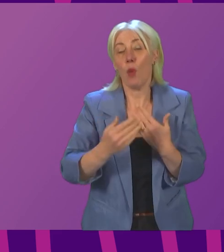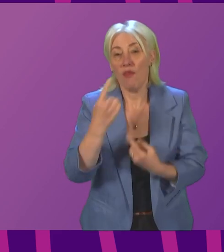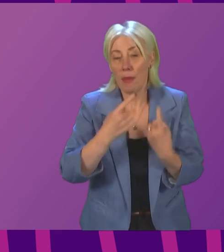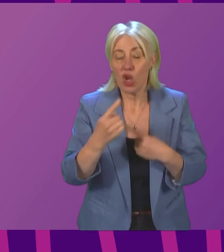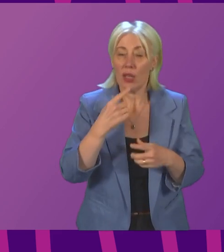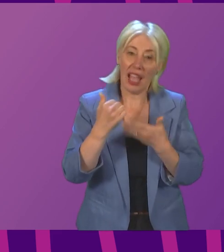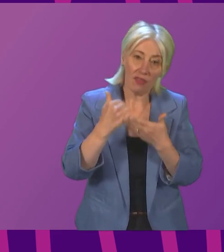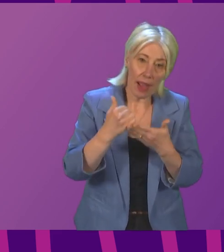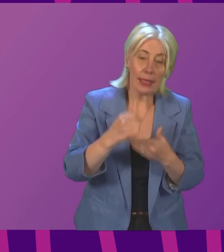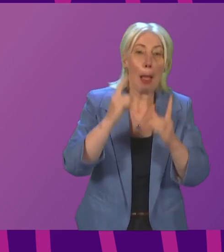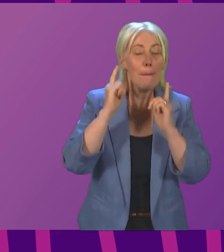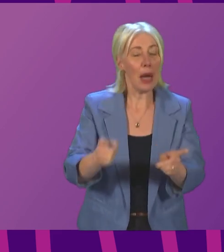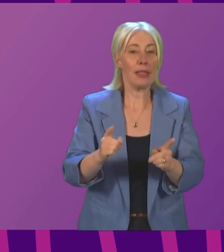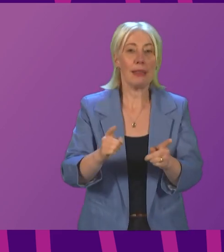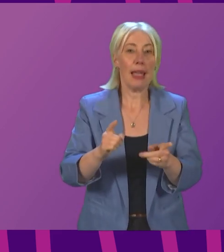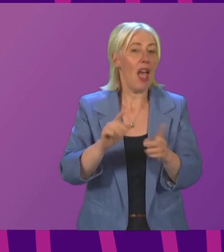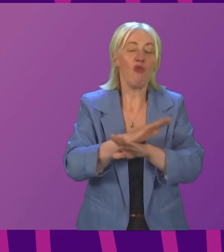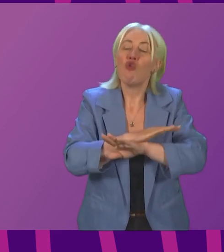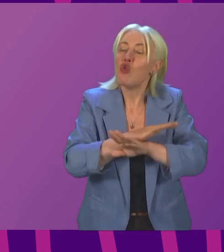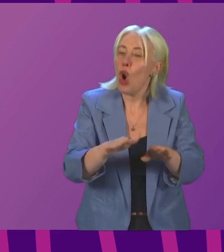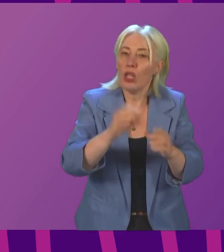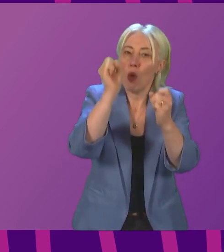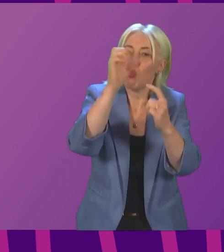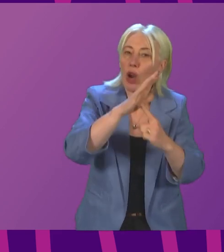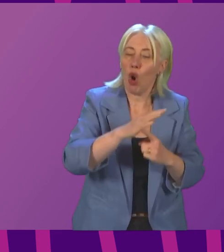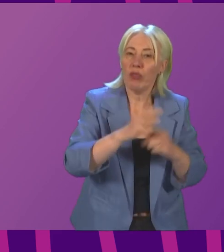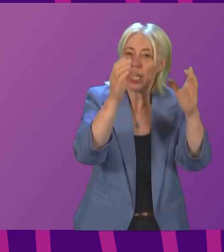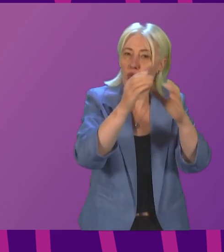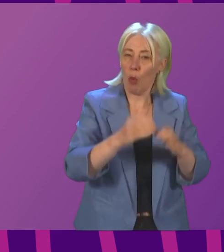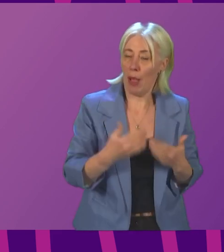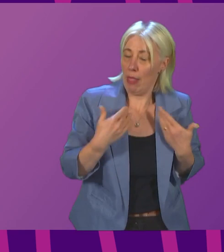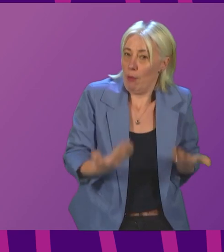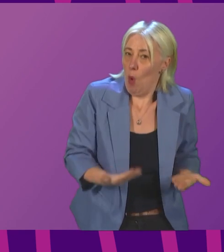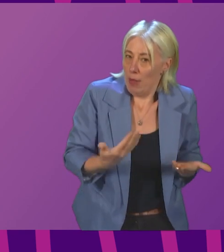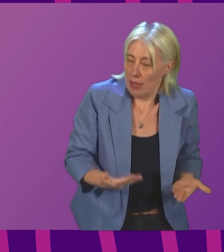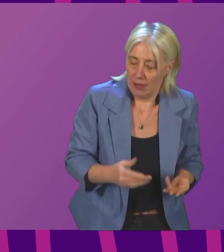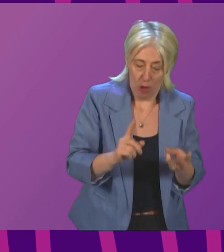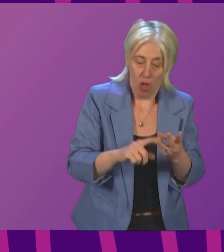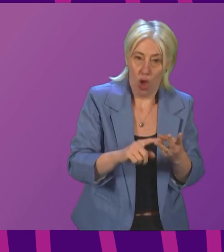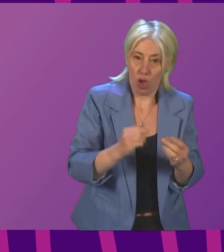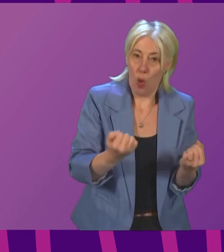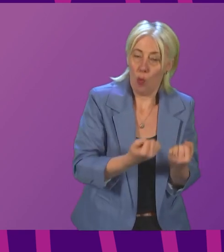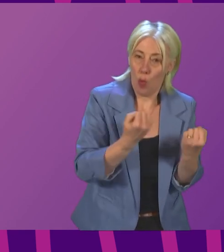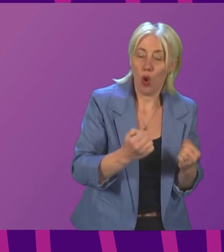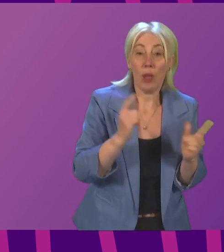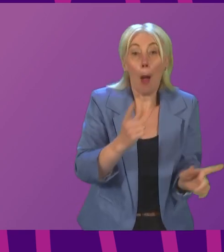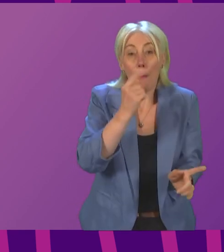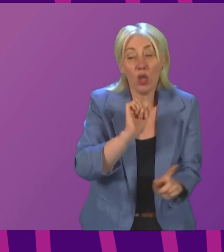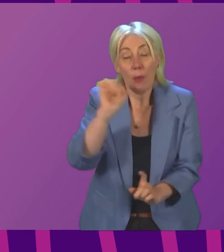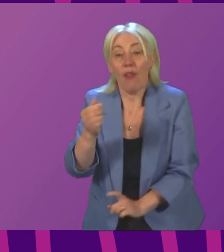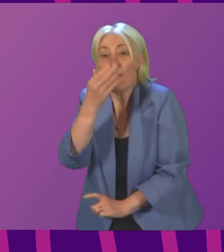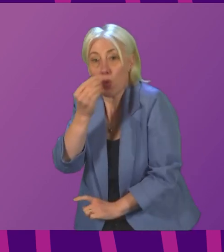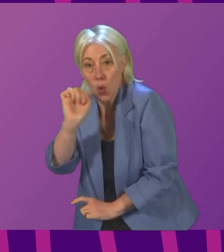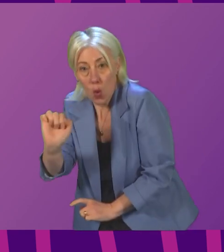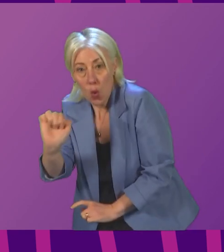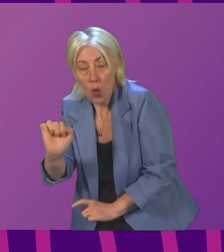advice. But for those who are not in the priority, the priority categories for the booster, but are eligible for flu. And remember, there is